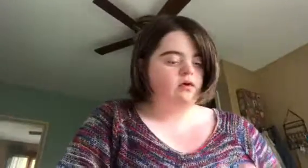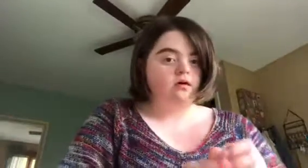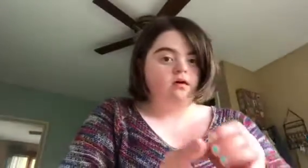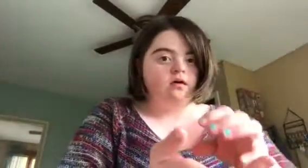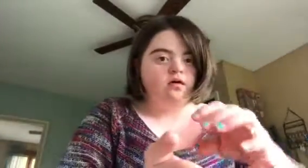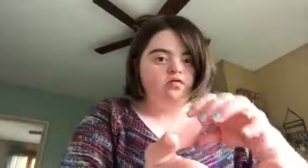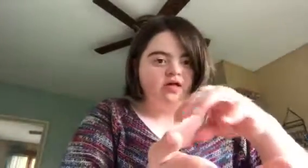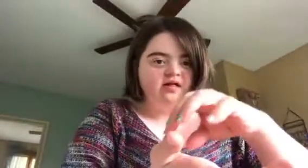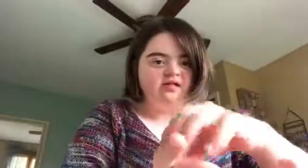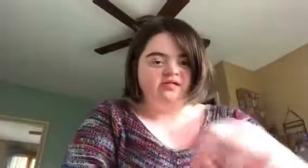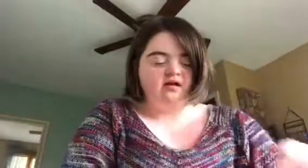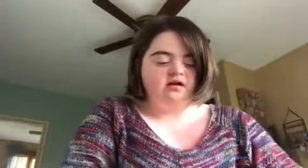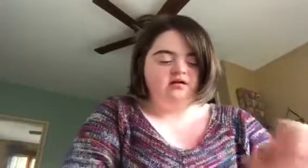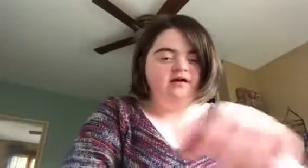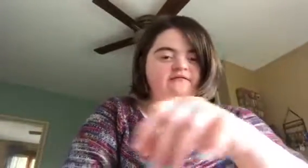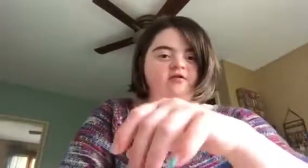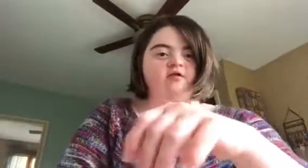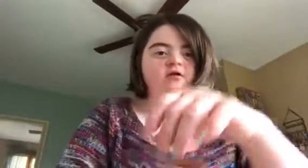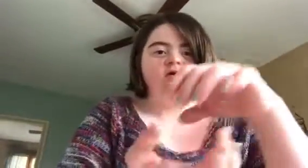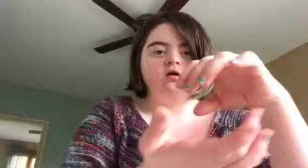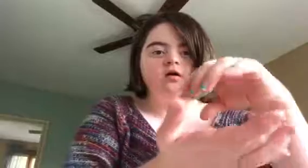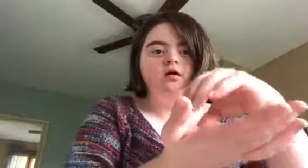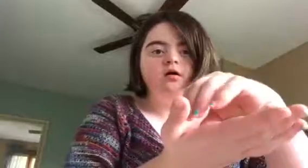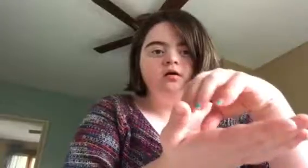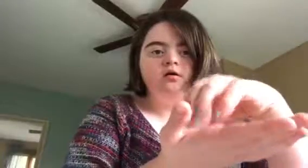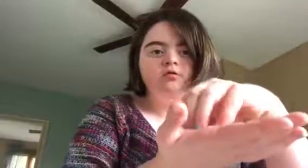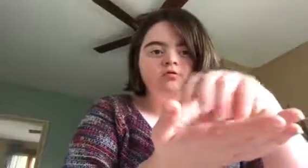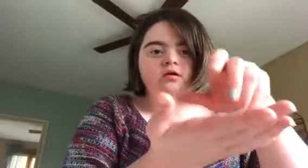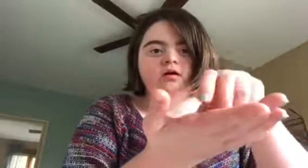There's a sign for cookie.